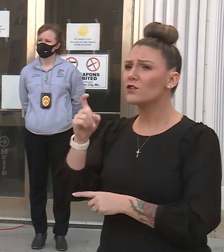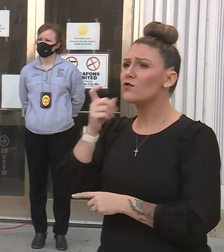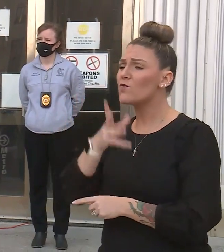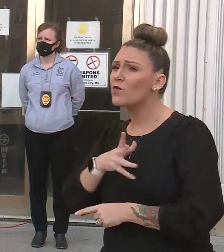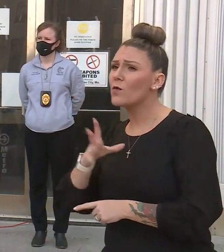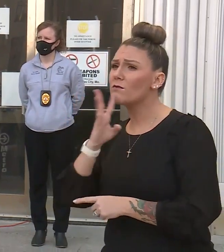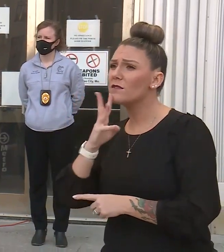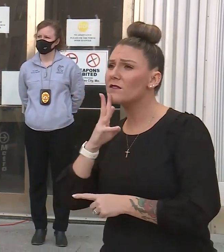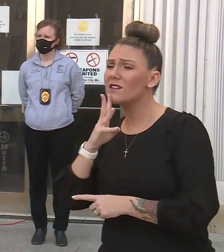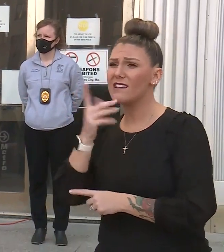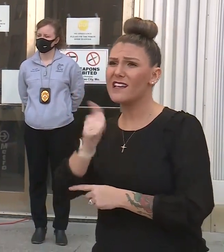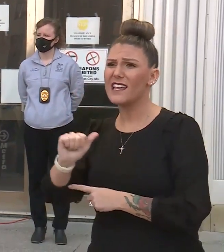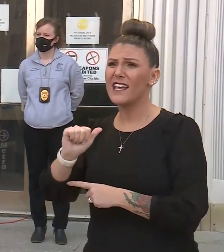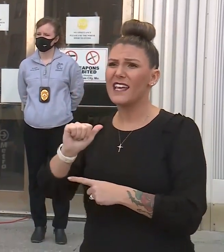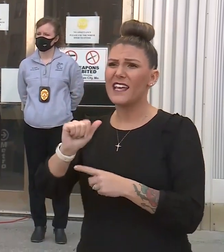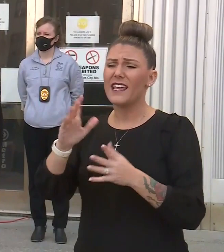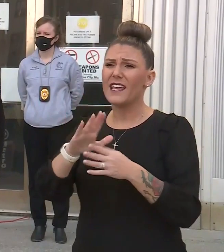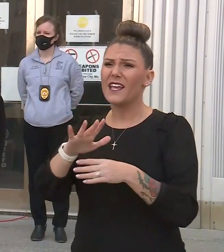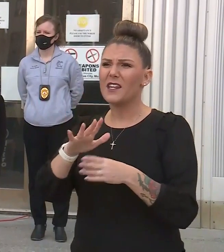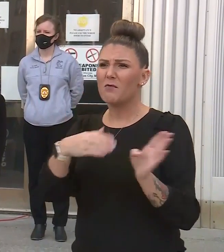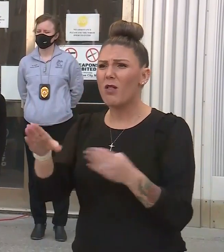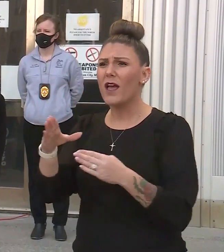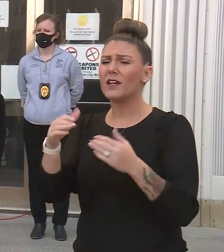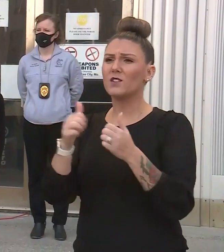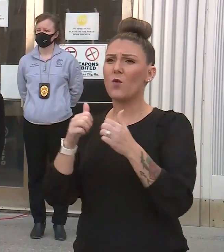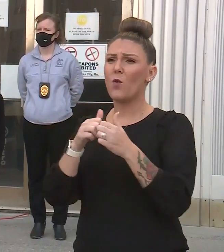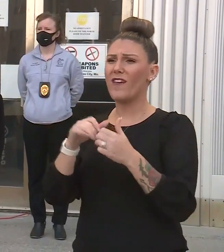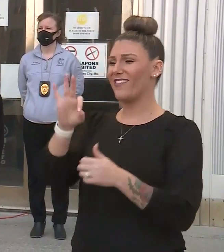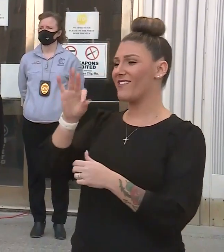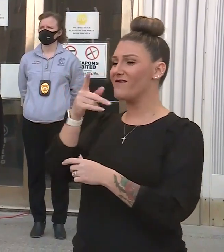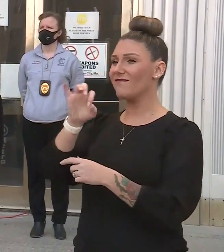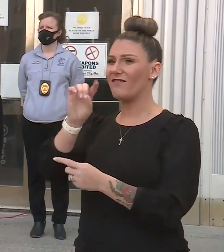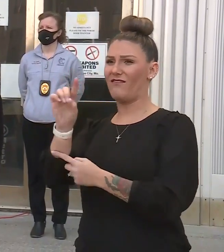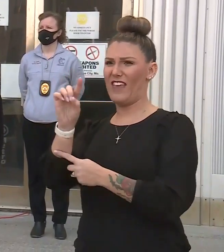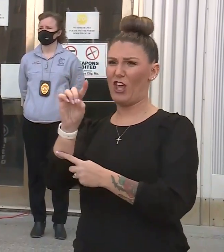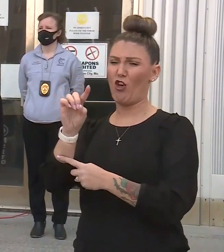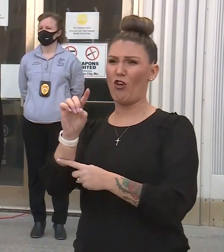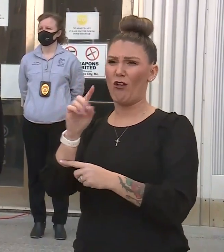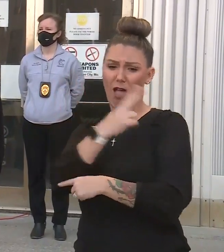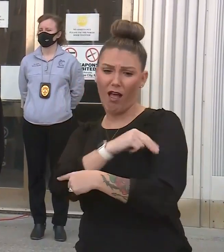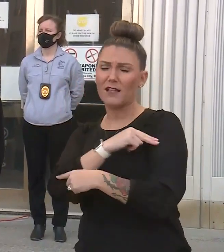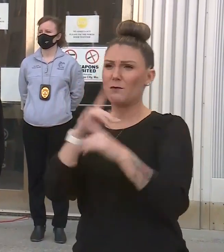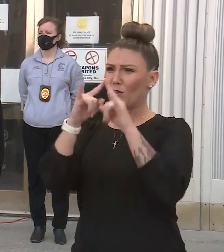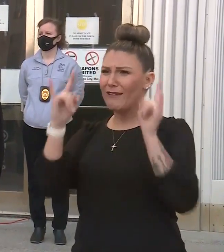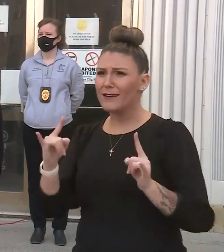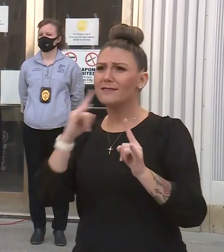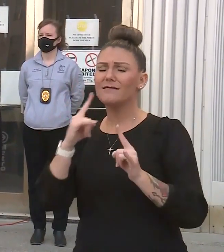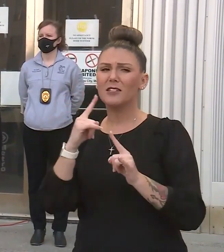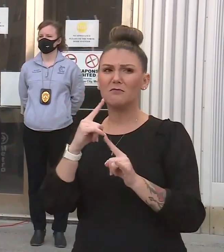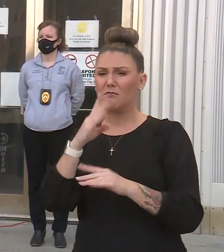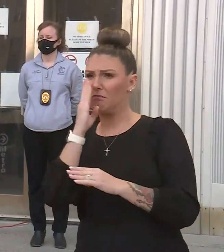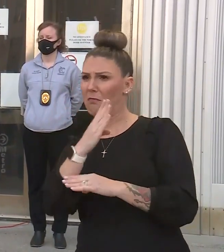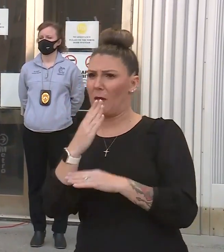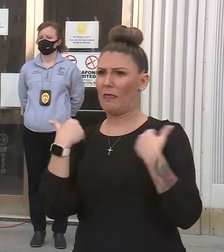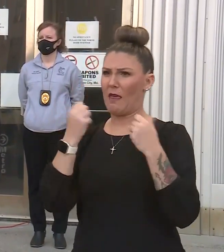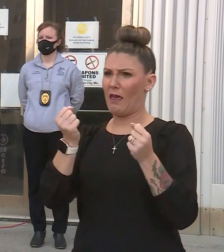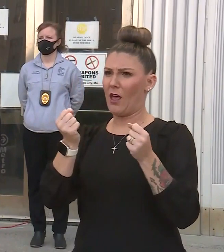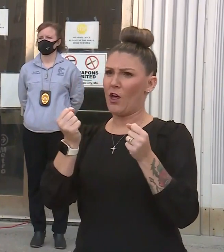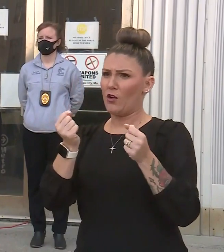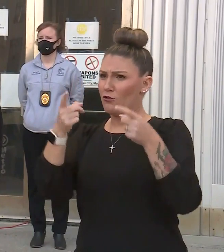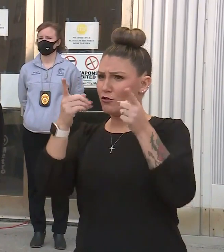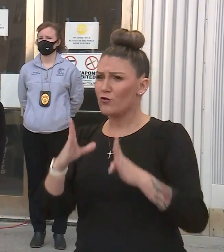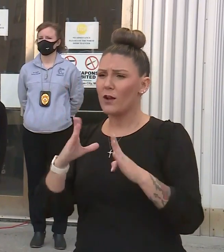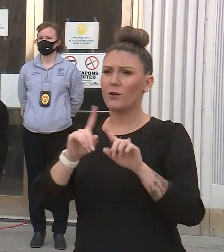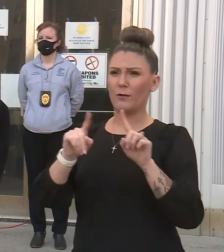to set up field hospitals? In terms of setting up field hospitals, I would defer to the health director, but typically those are done in